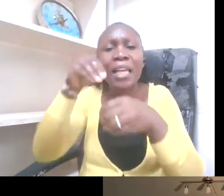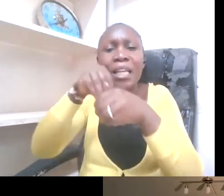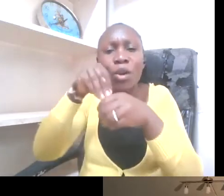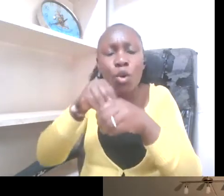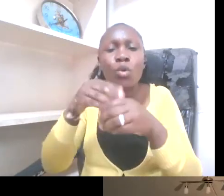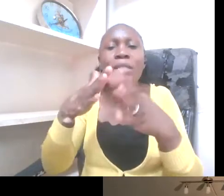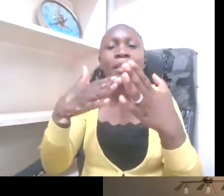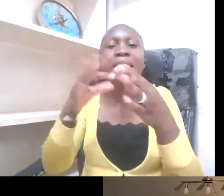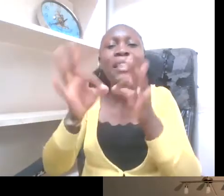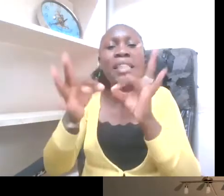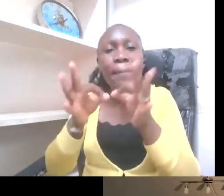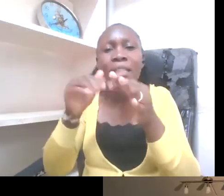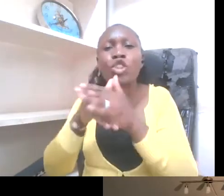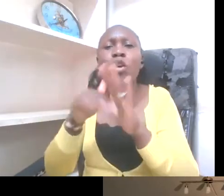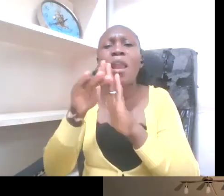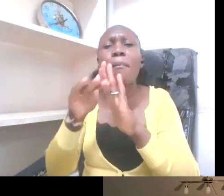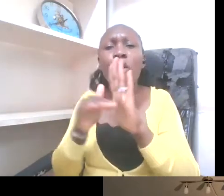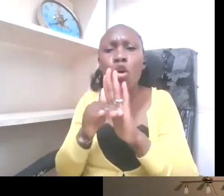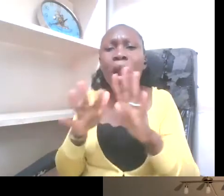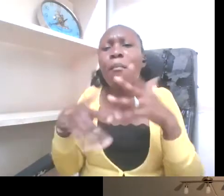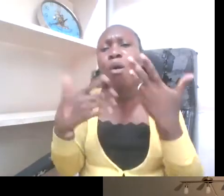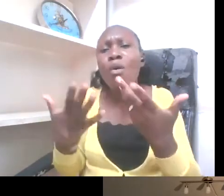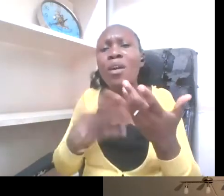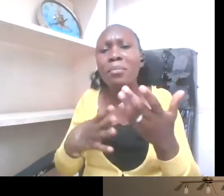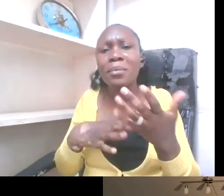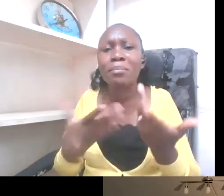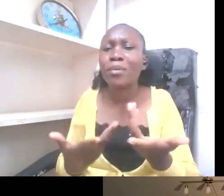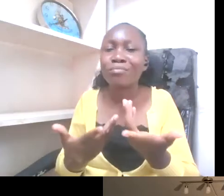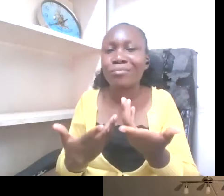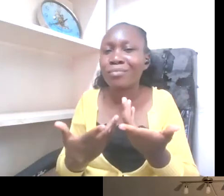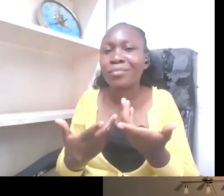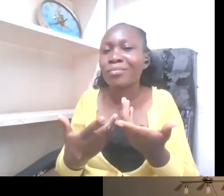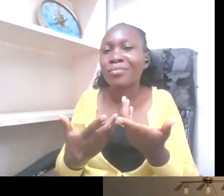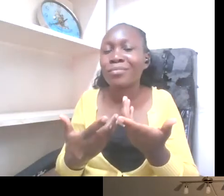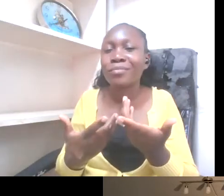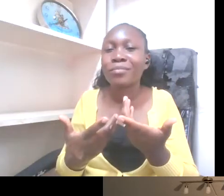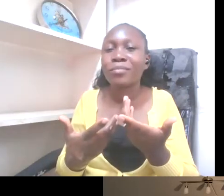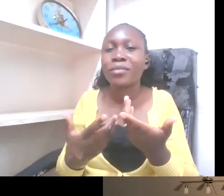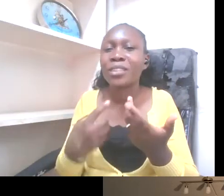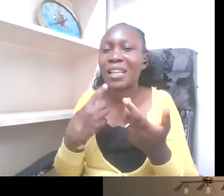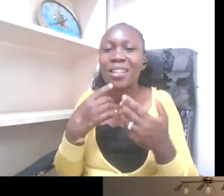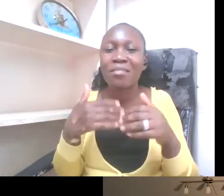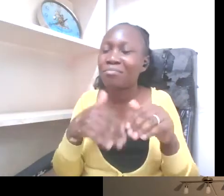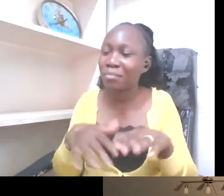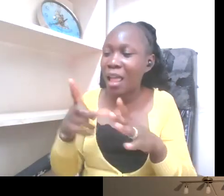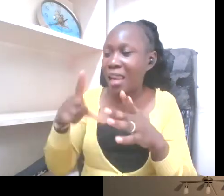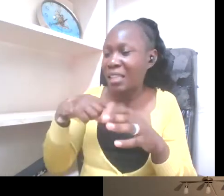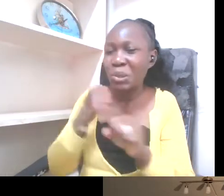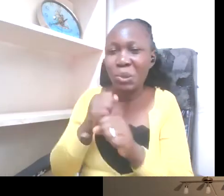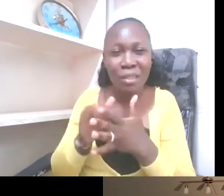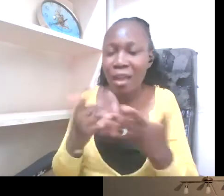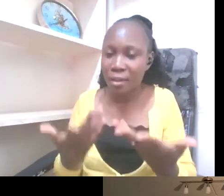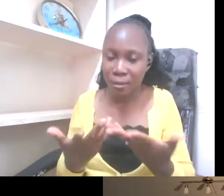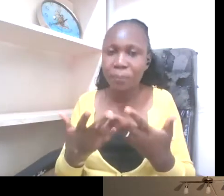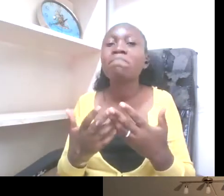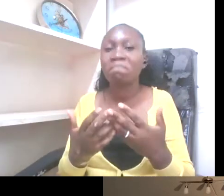Or is it just a matter of getting the team aligned and then let's go for it? Let's do it. Yeah, thank you for the question.